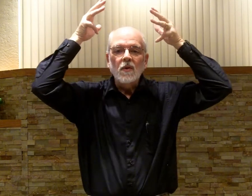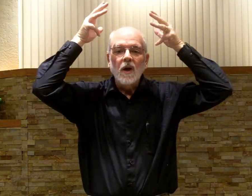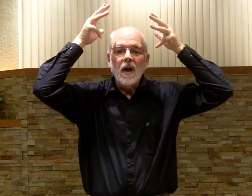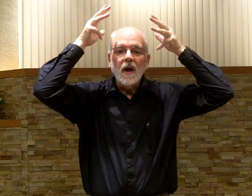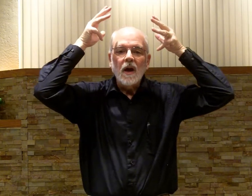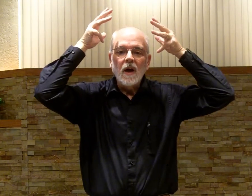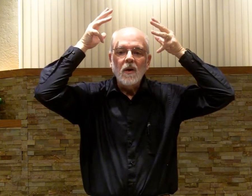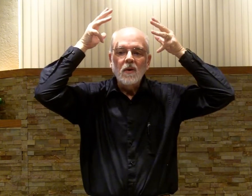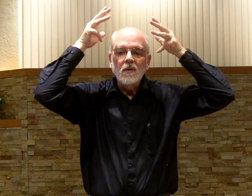crown